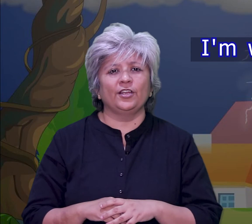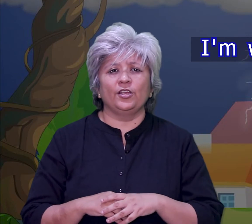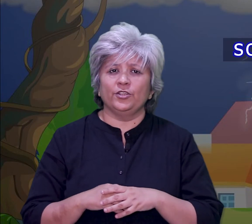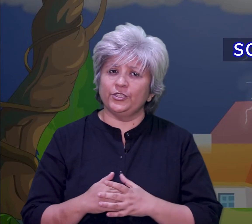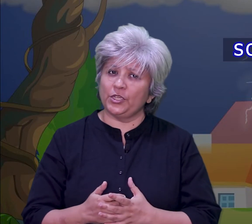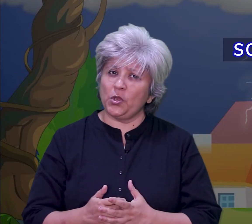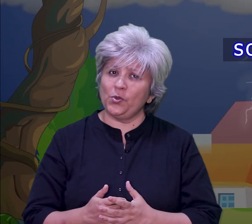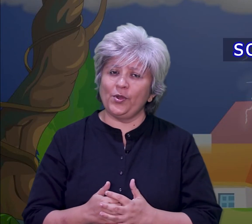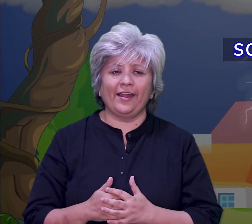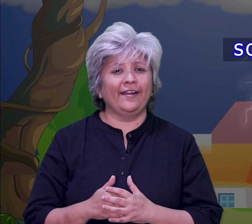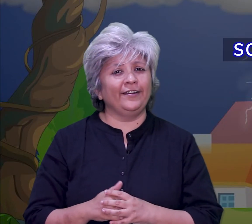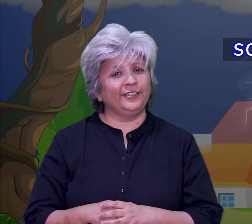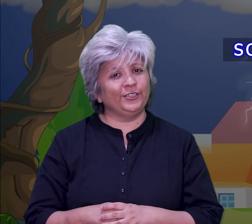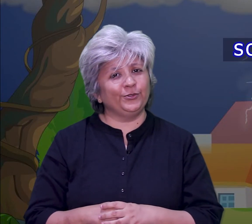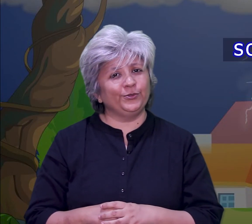So are you.